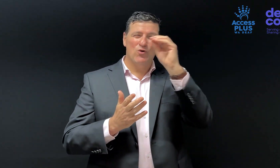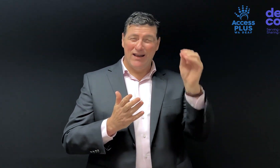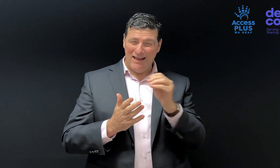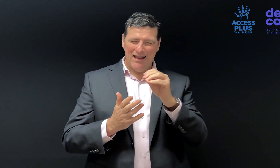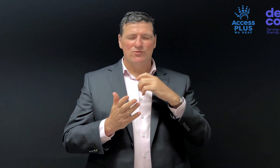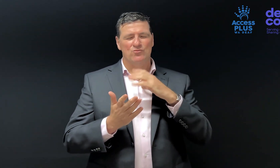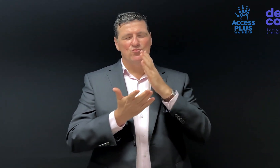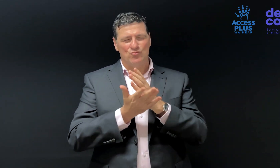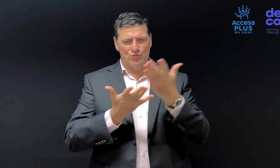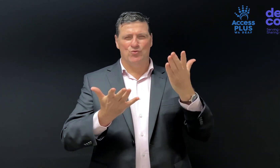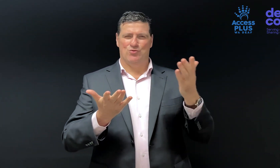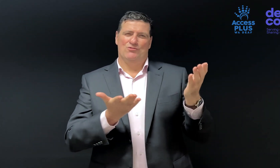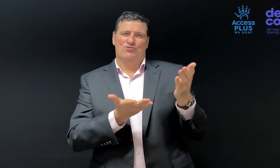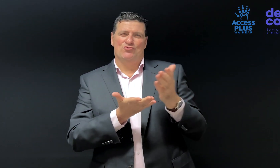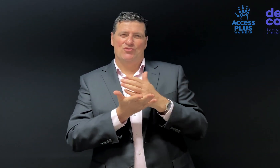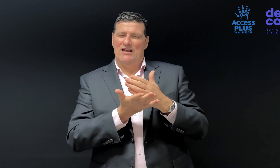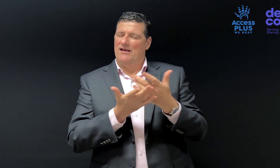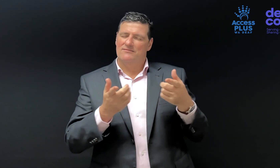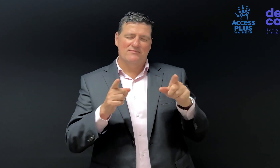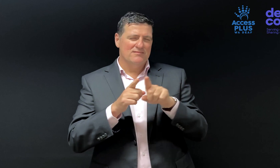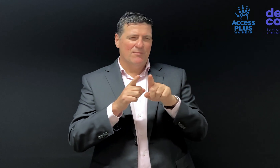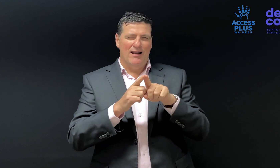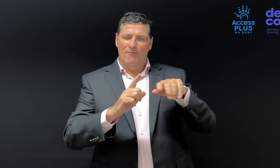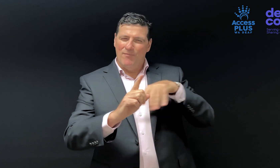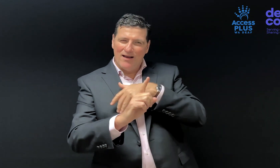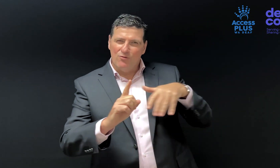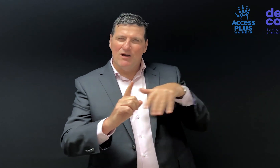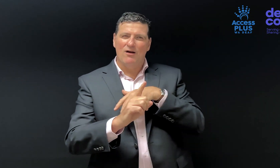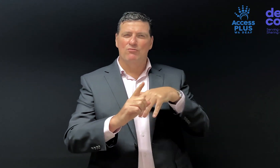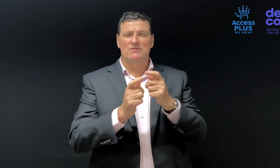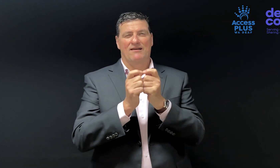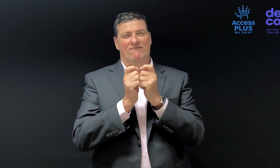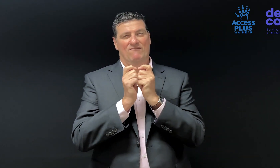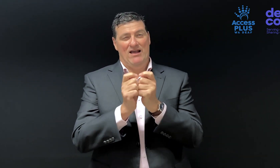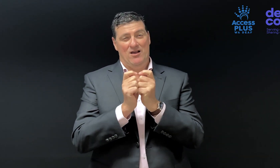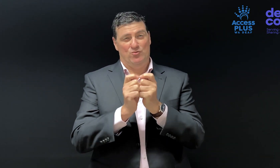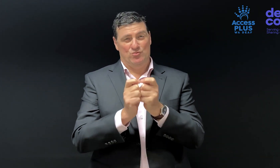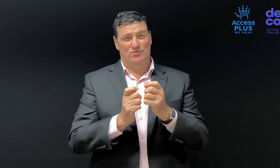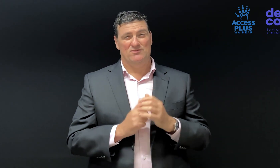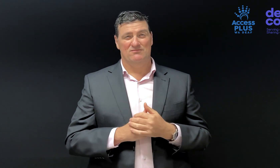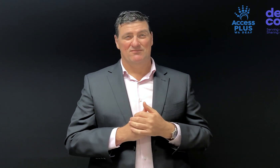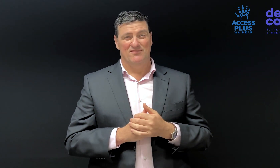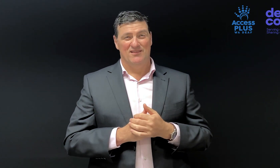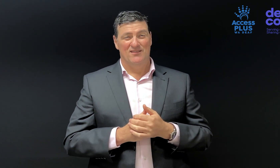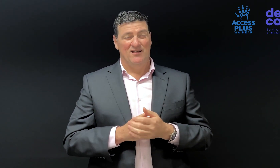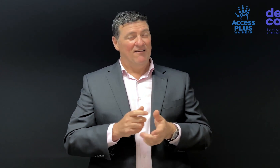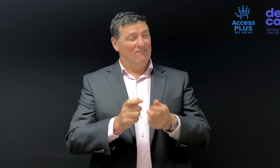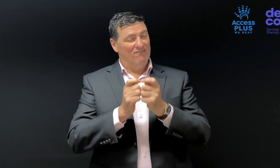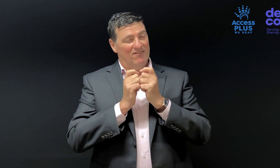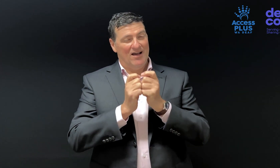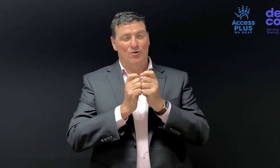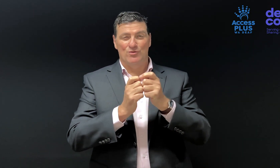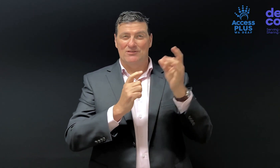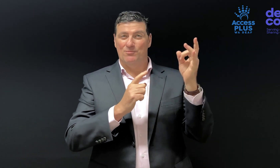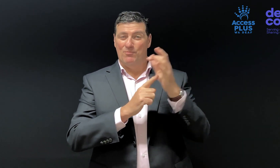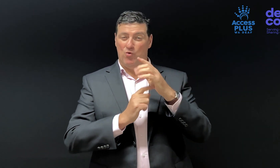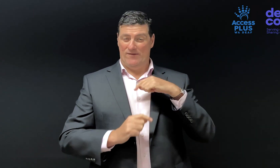and Deaf Connect, we genuinely share the same background, values and beliefs. And values are